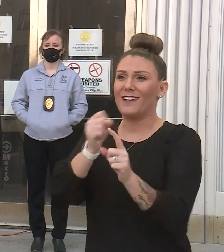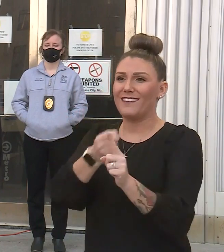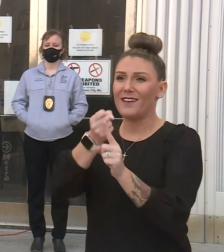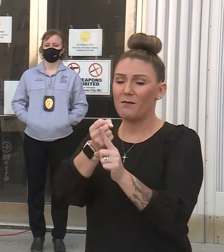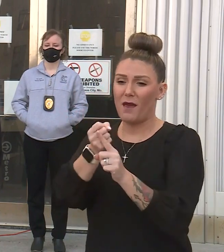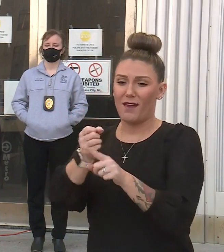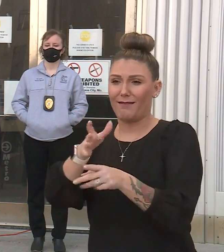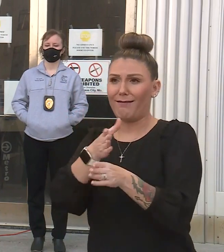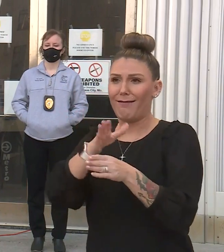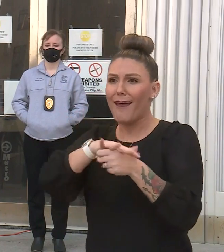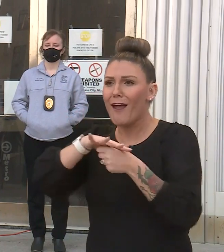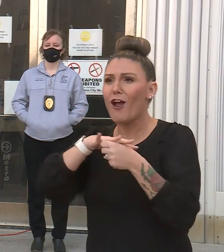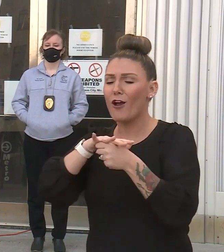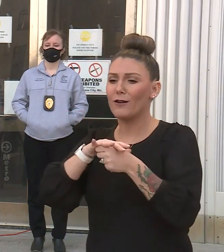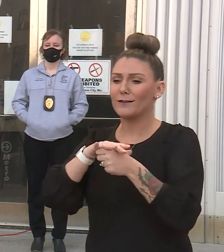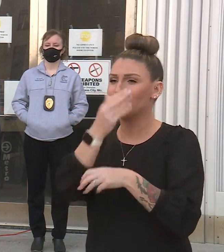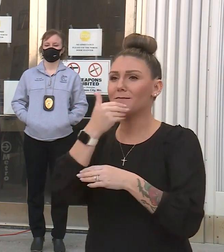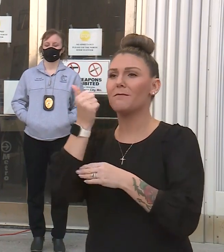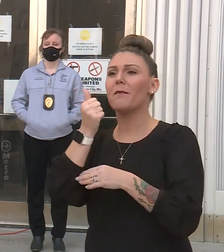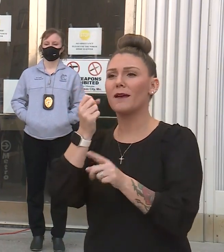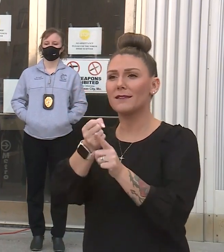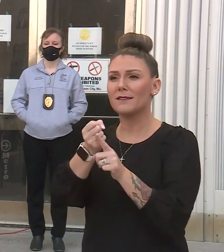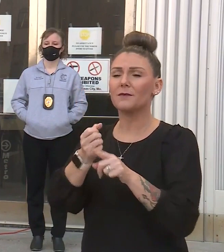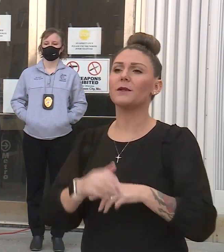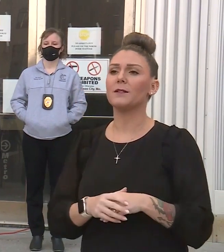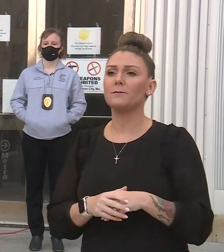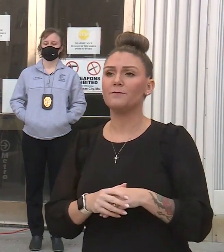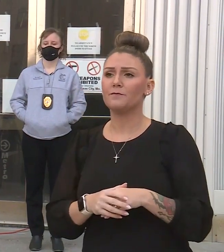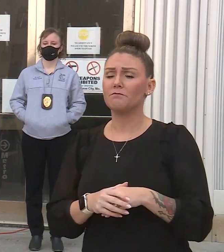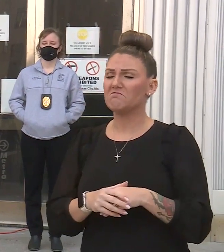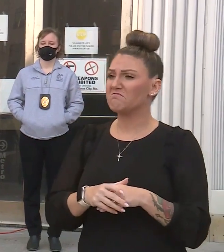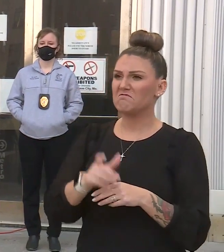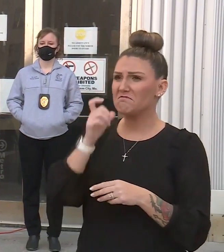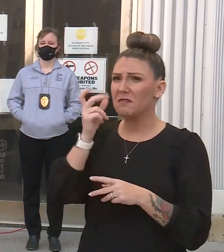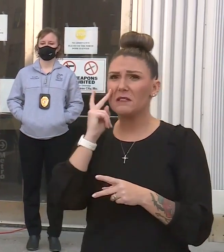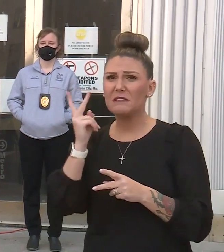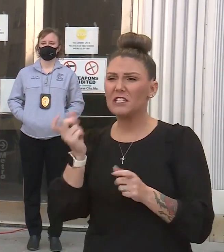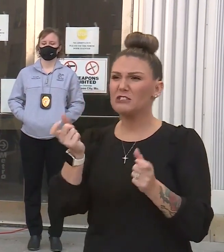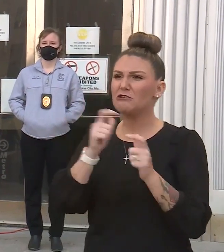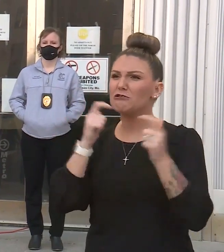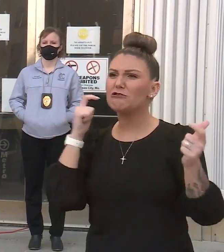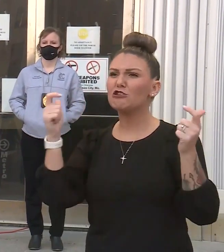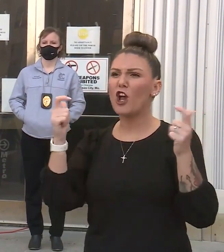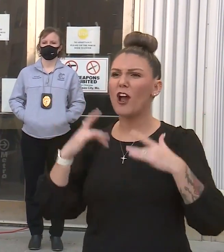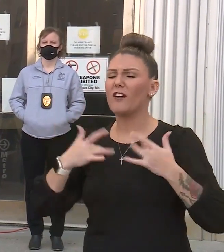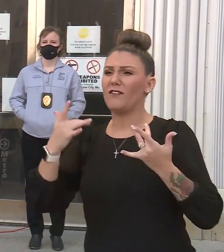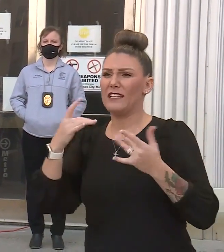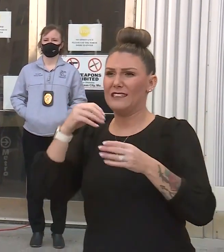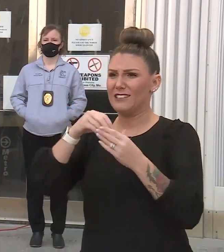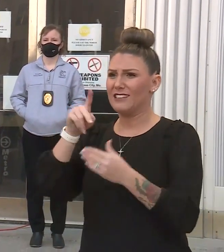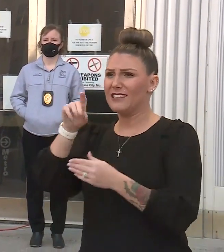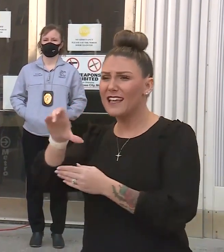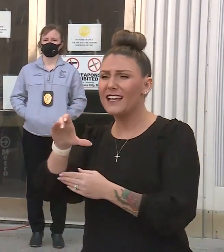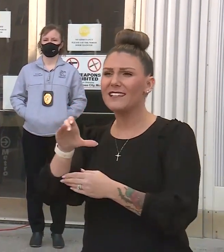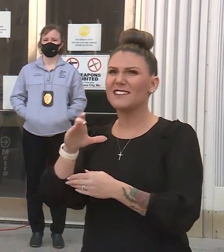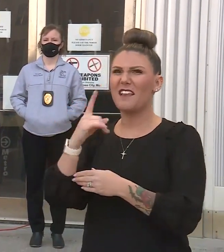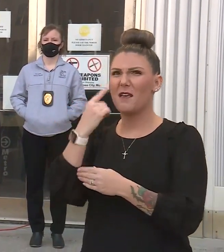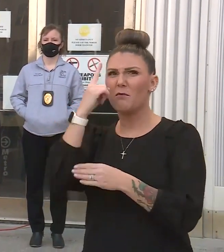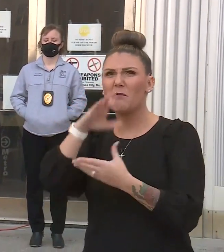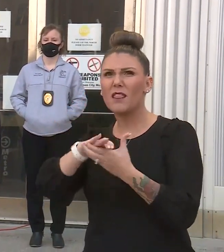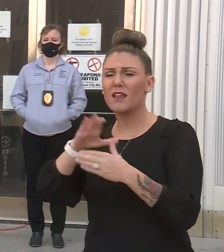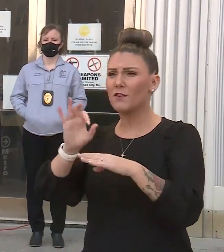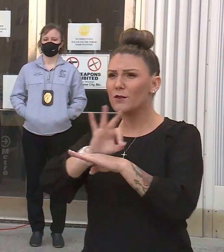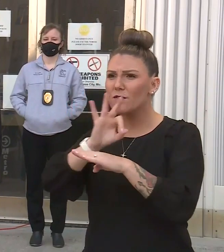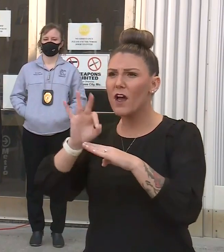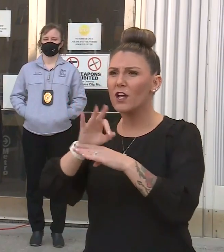areas where we can best have some impact. We don't see a lot of larger events in Kansas City. I will note there was a function, I believe, in the